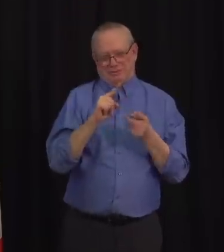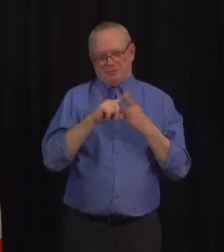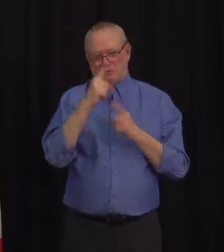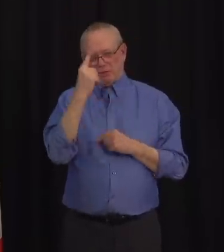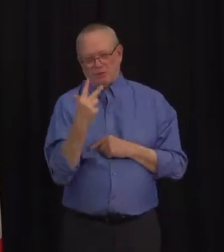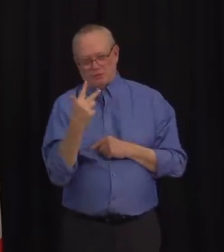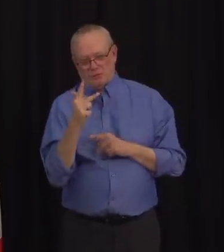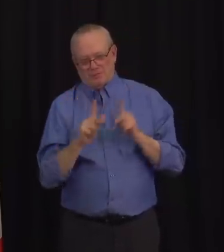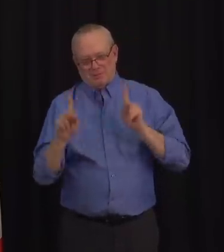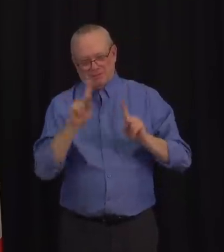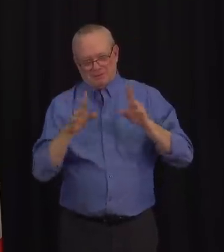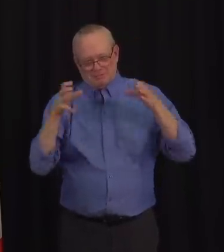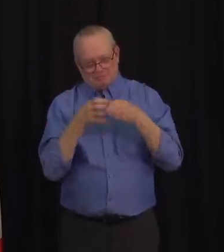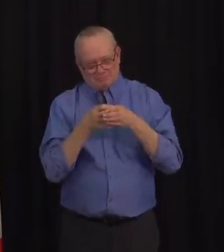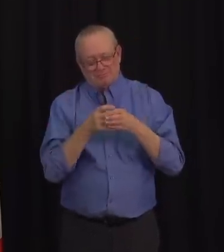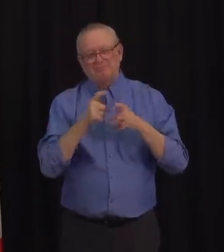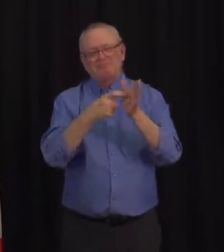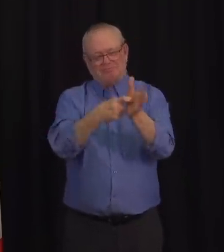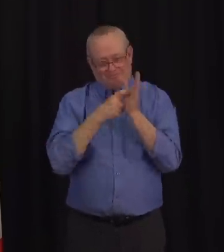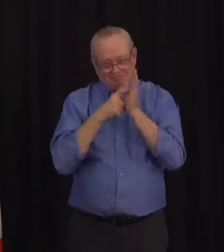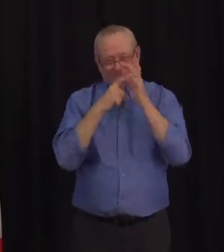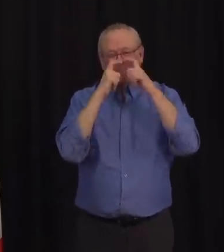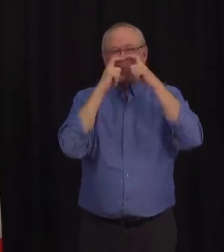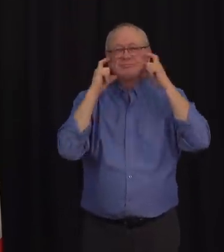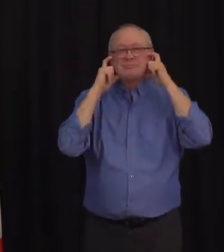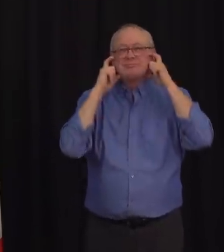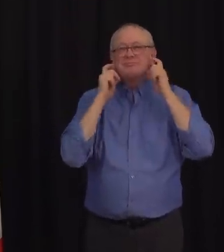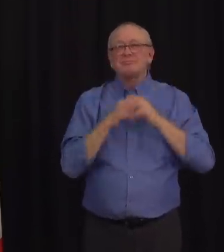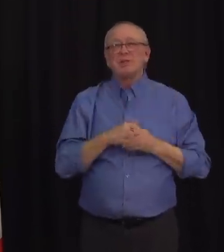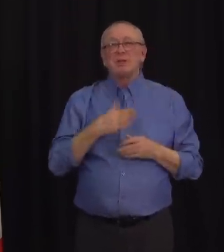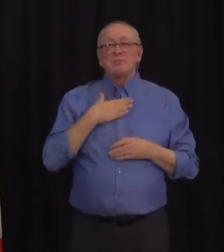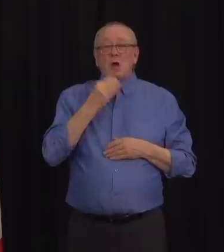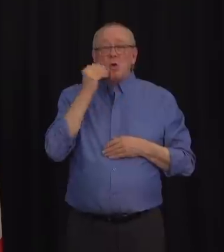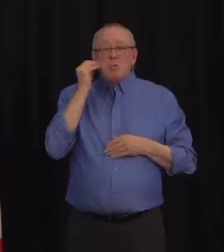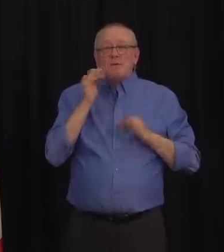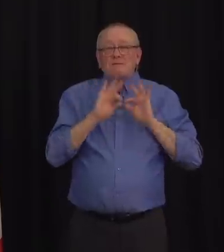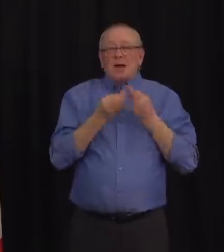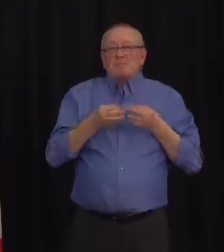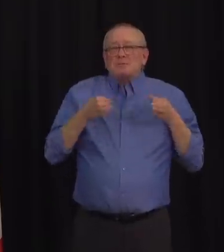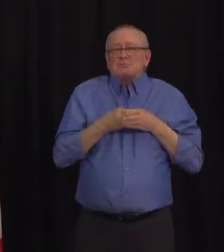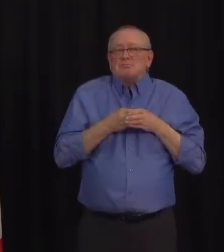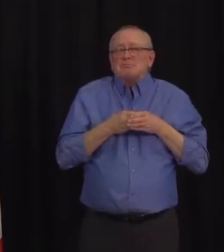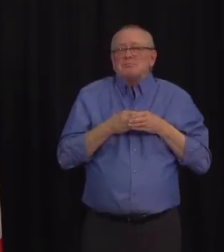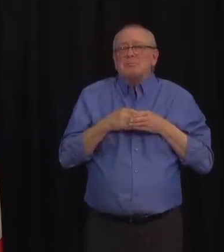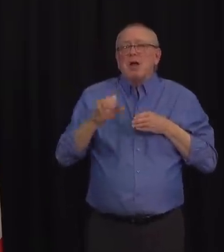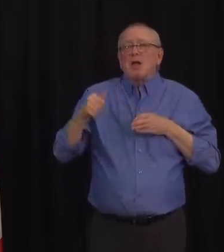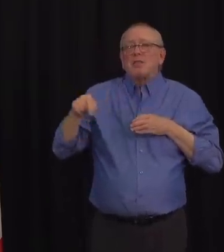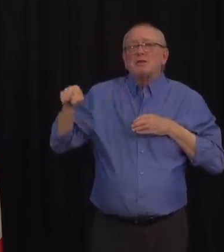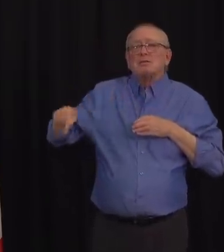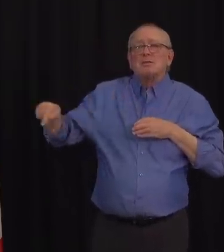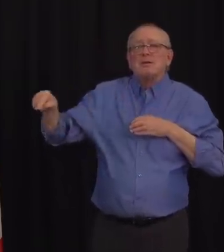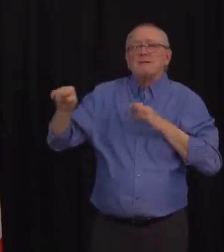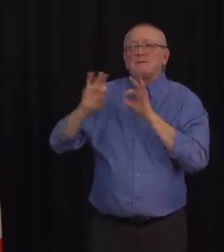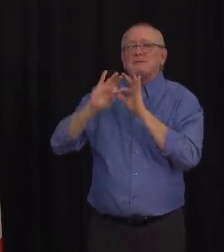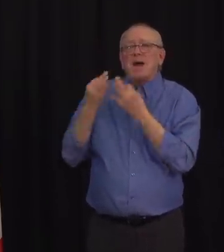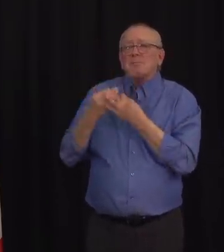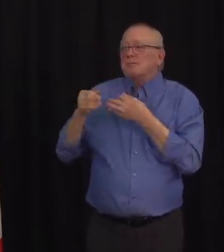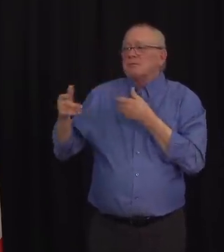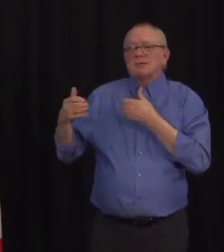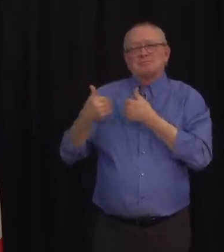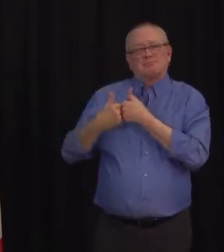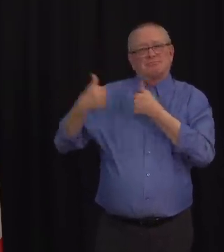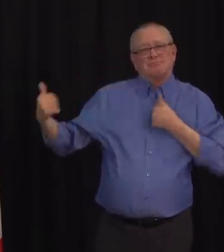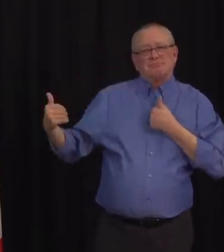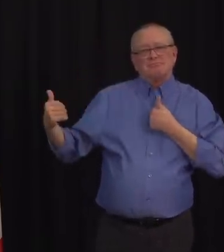maintained. In-person faith group meetings can continue, but attendees must maintain physical distancing and